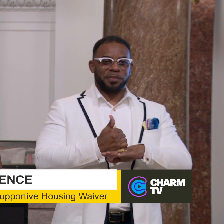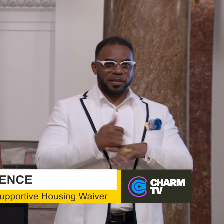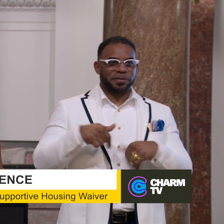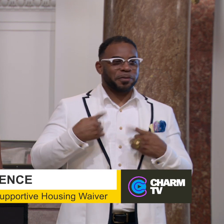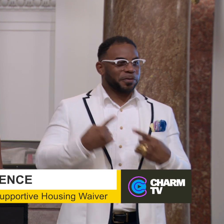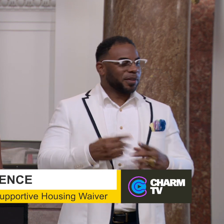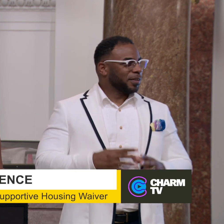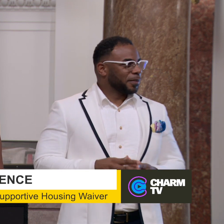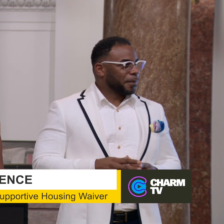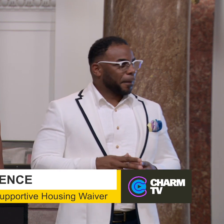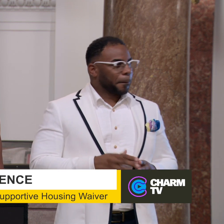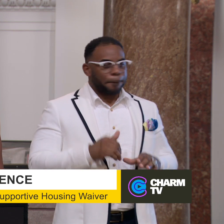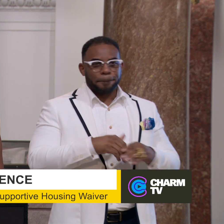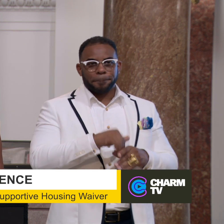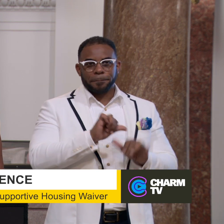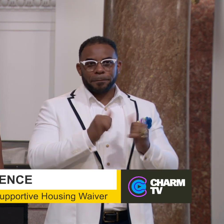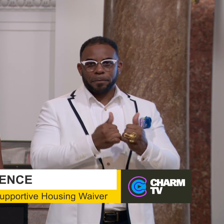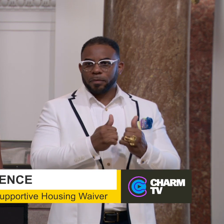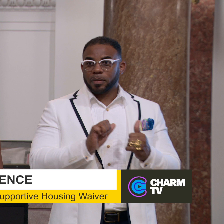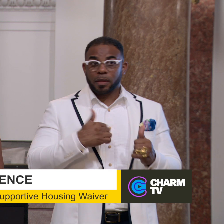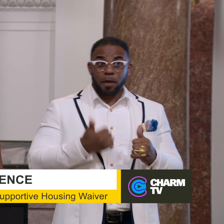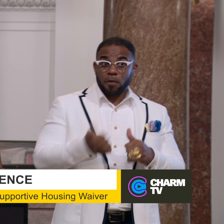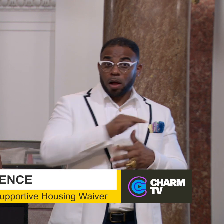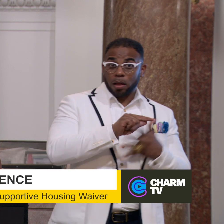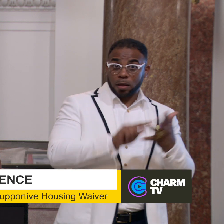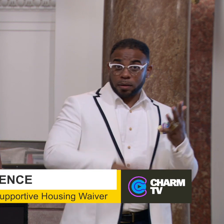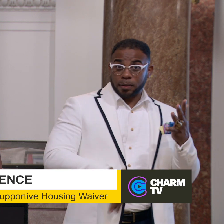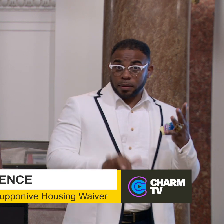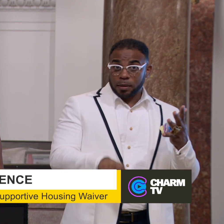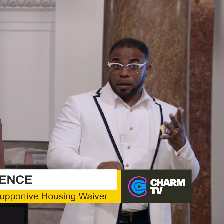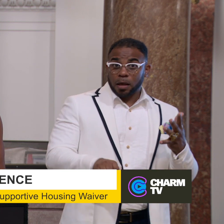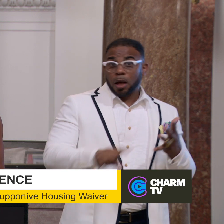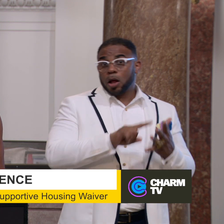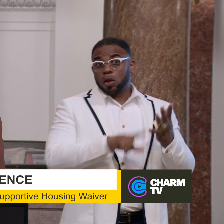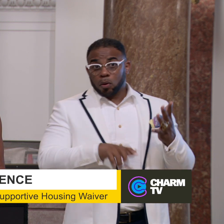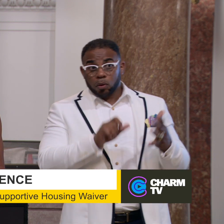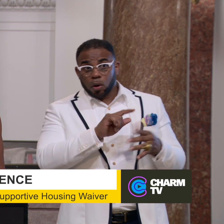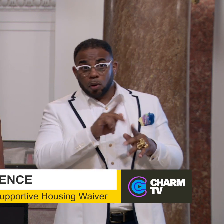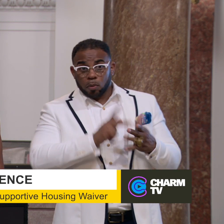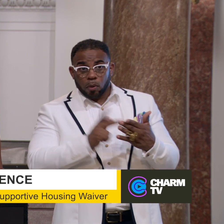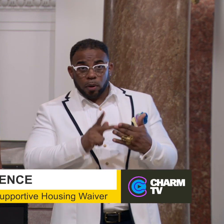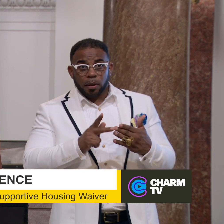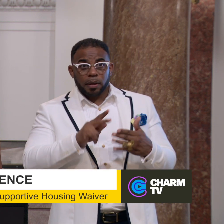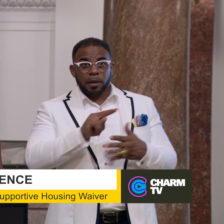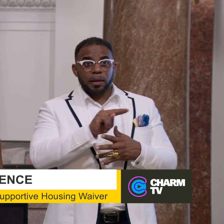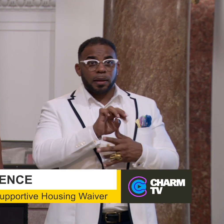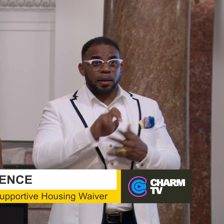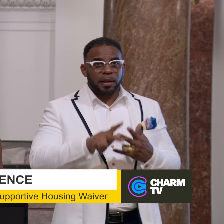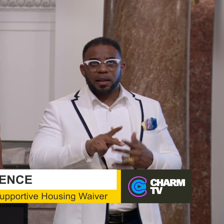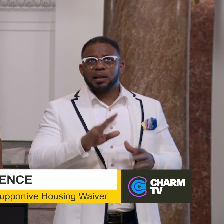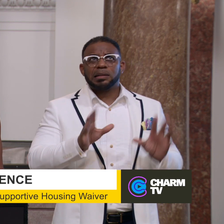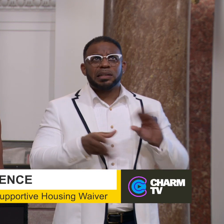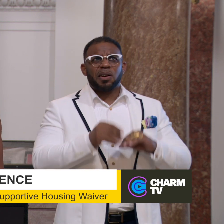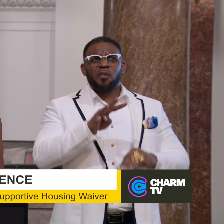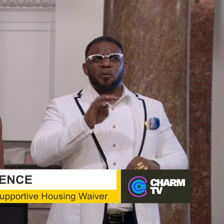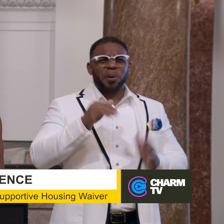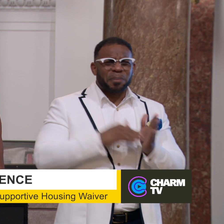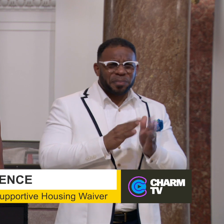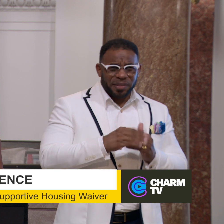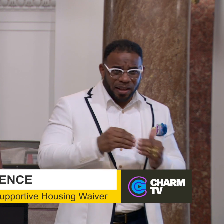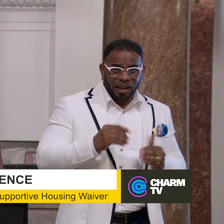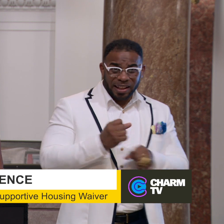so far in the agencies. We have others. Those other programs net $40 million